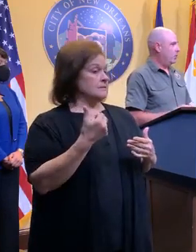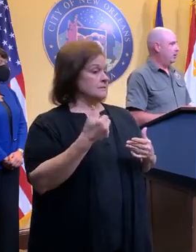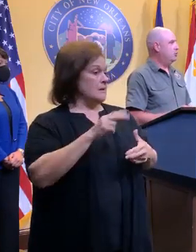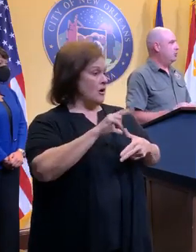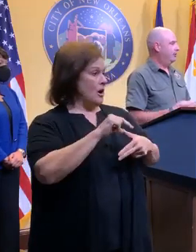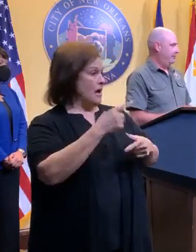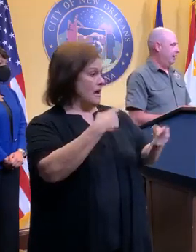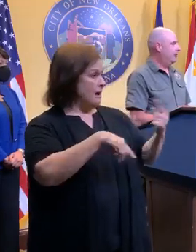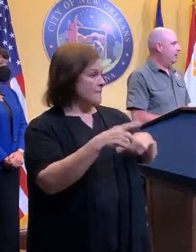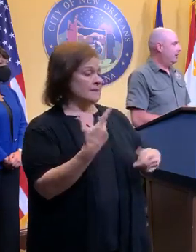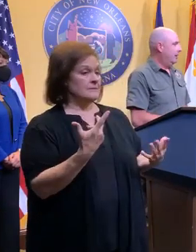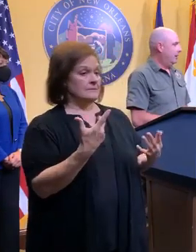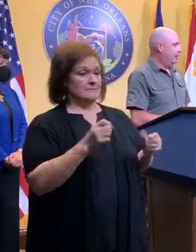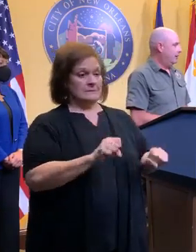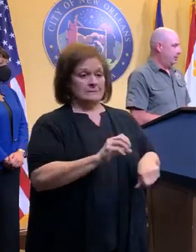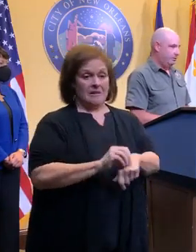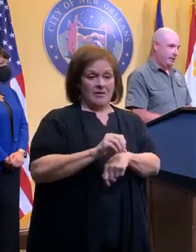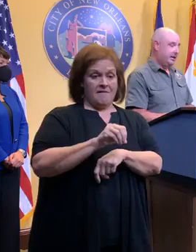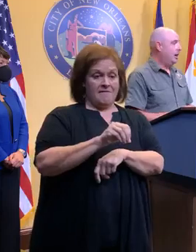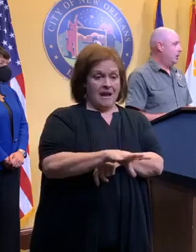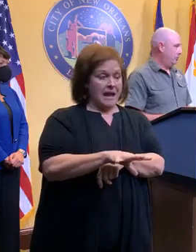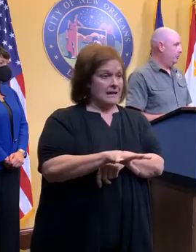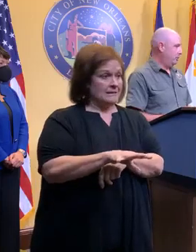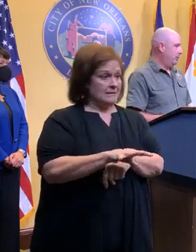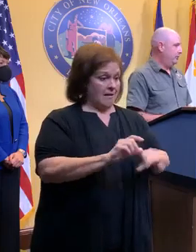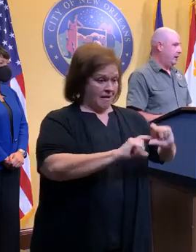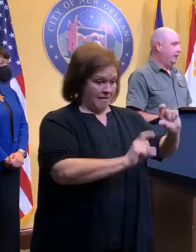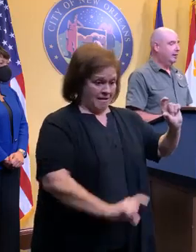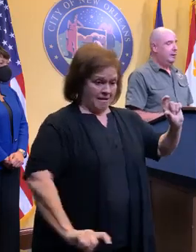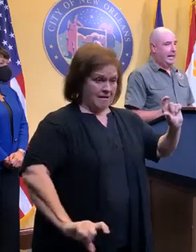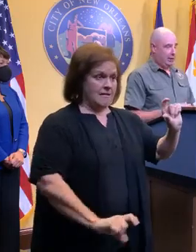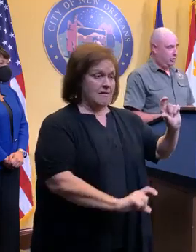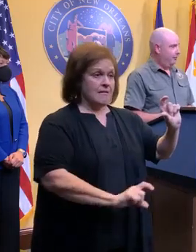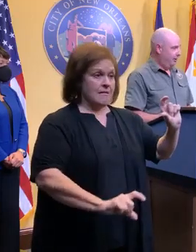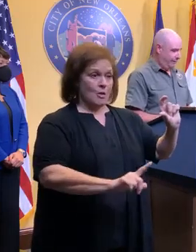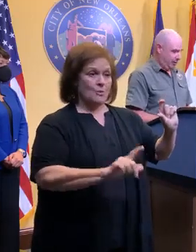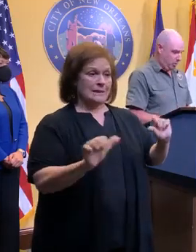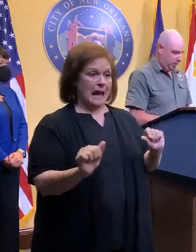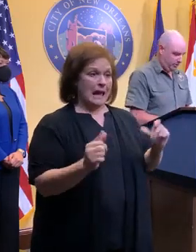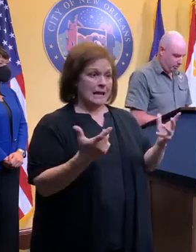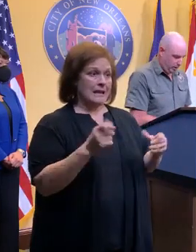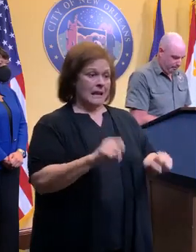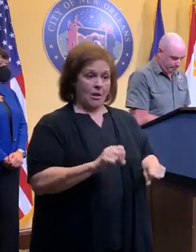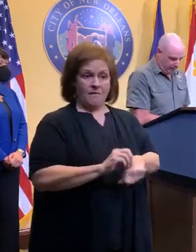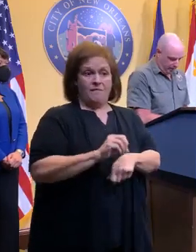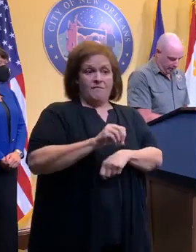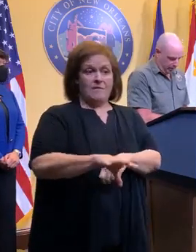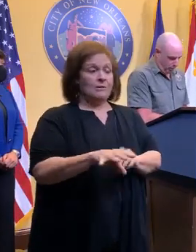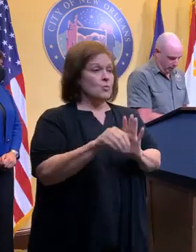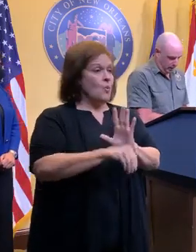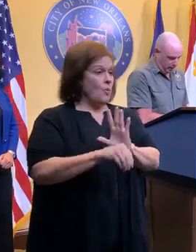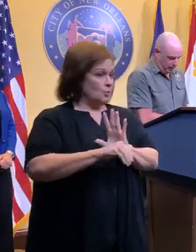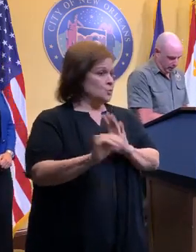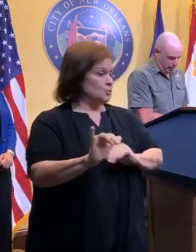is coming that is going to affect the entire coast of Louisiana and could affect New Orleans as well.